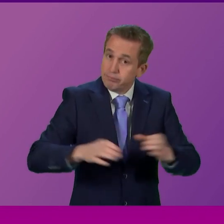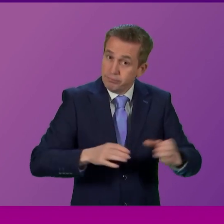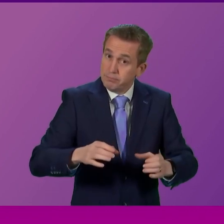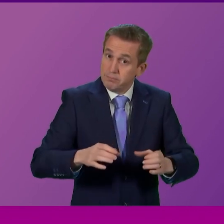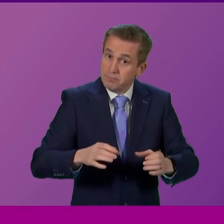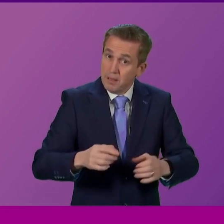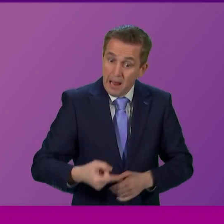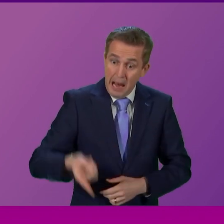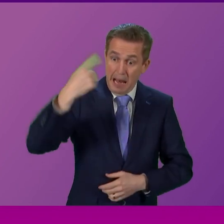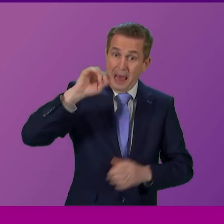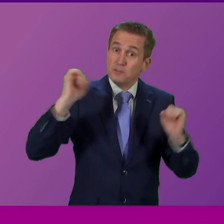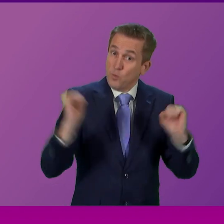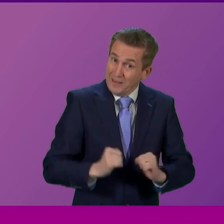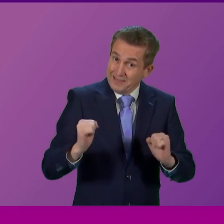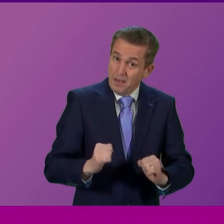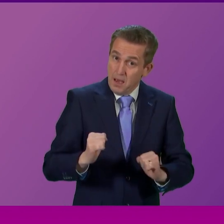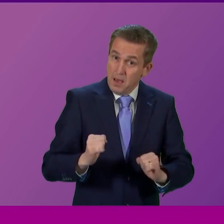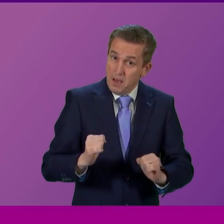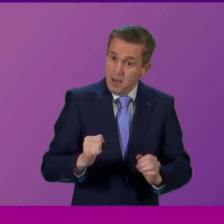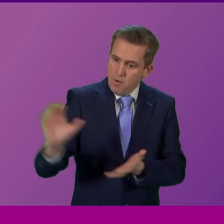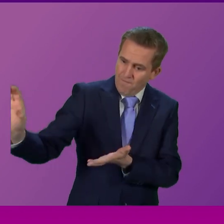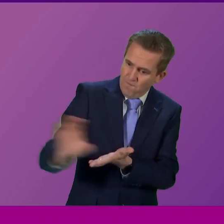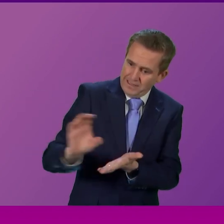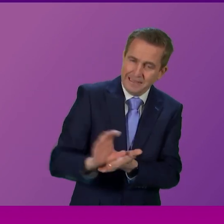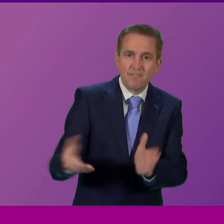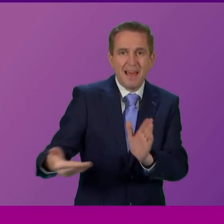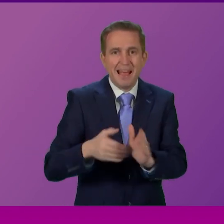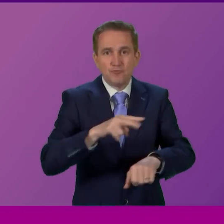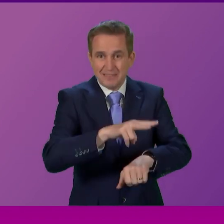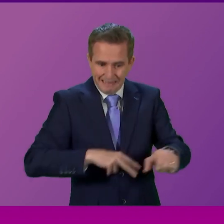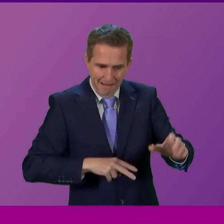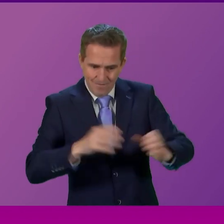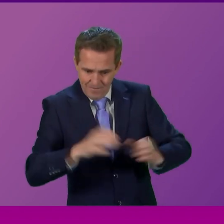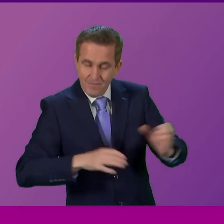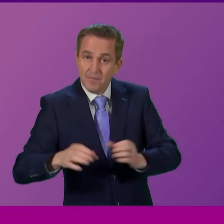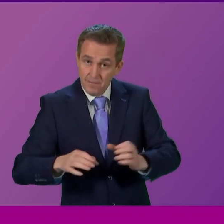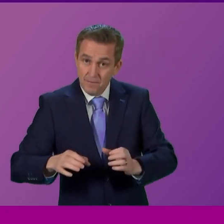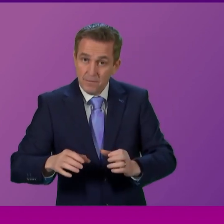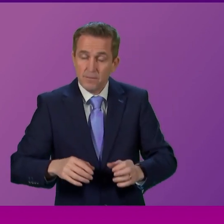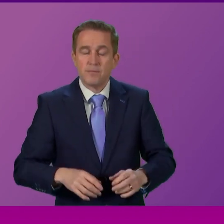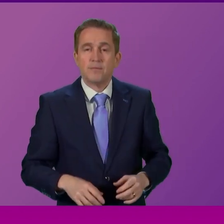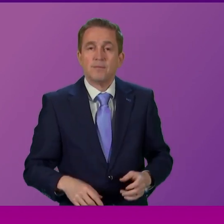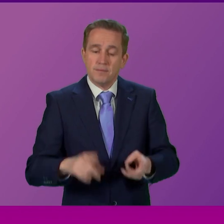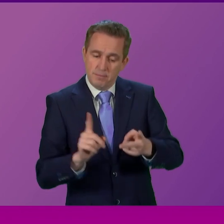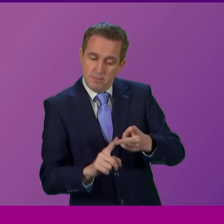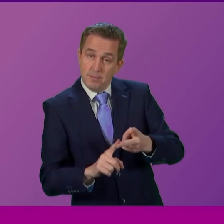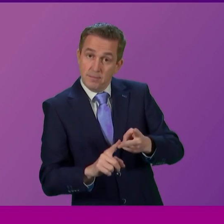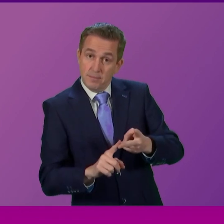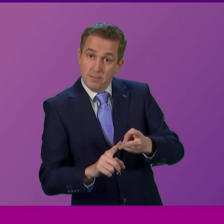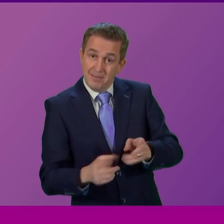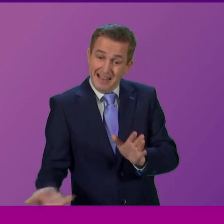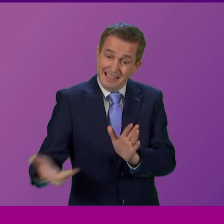last winter with recurring funding to help with pressures this winter. We have also, of course, increased our funding,